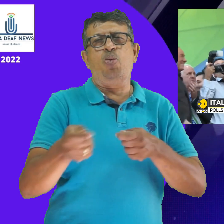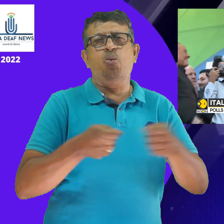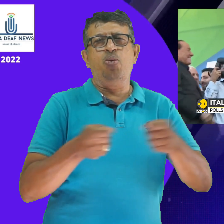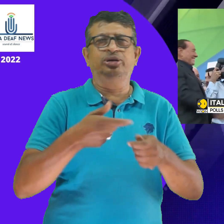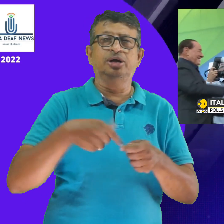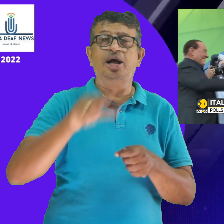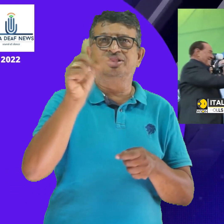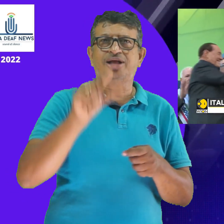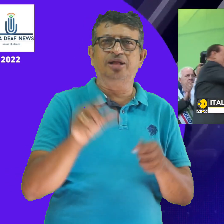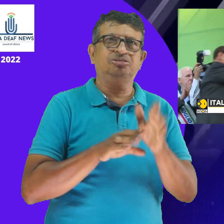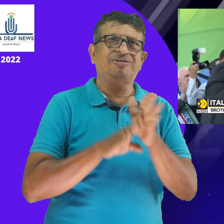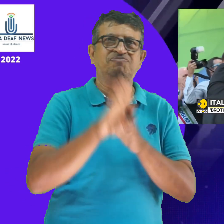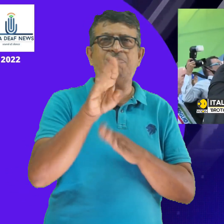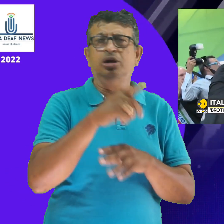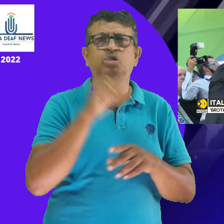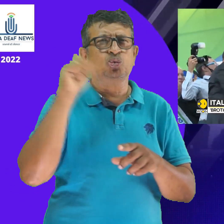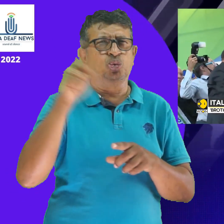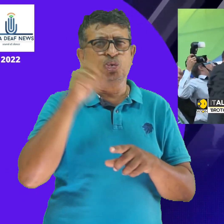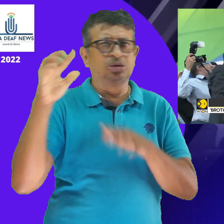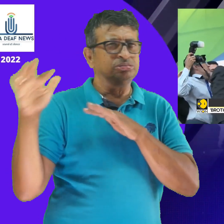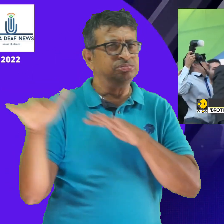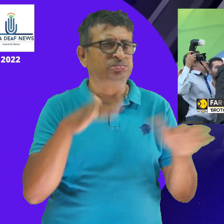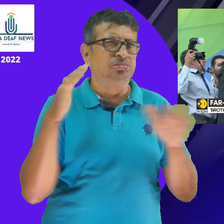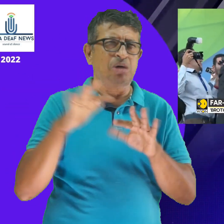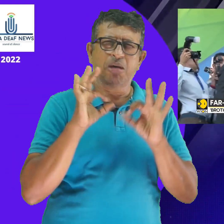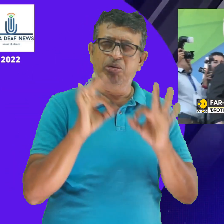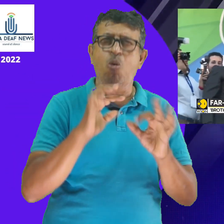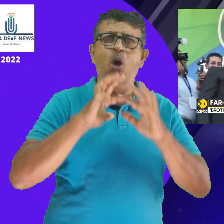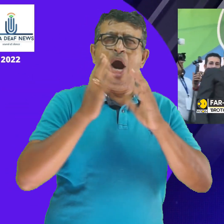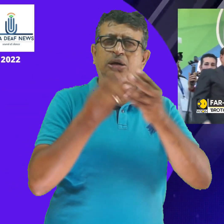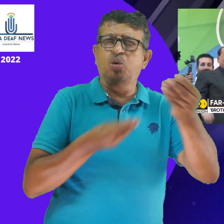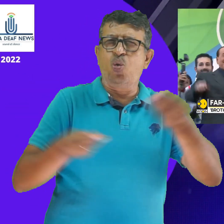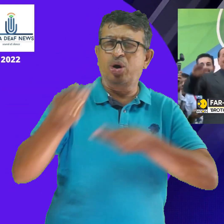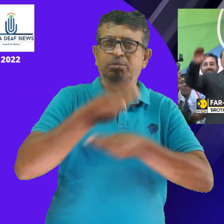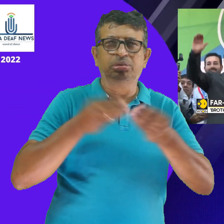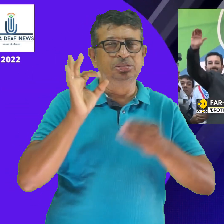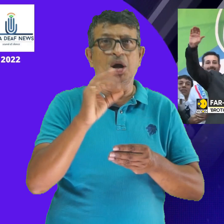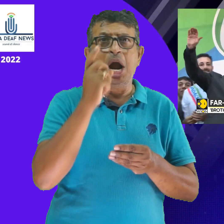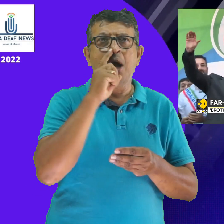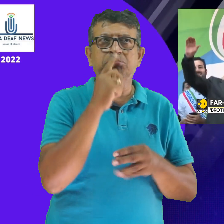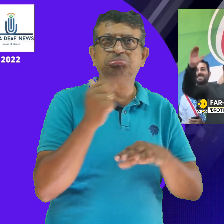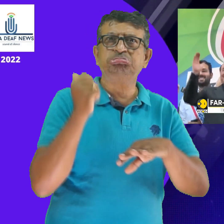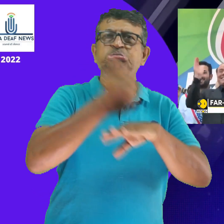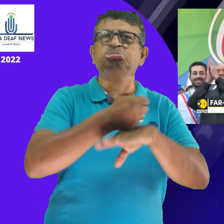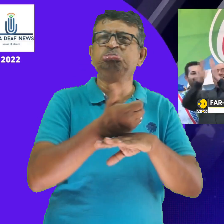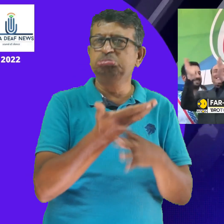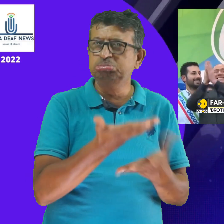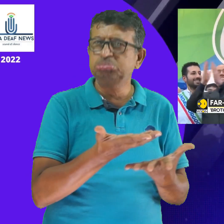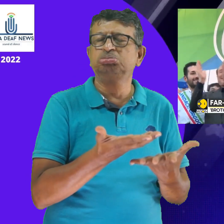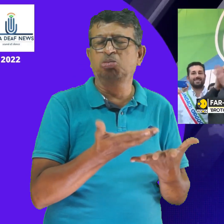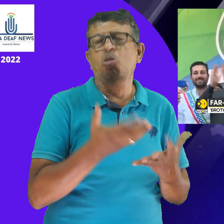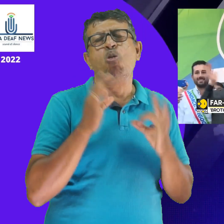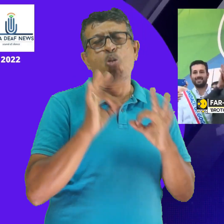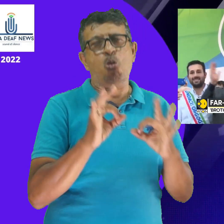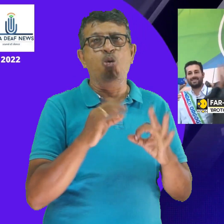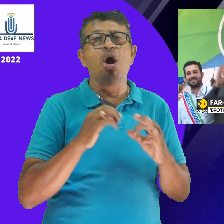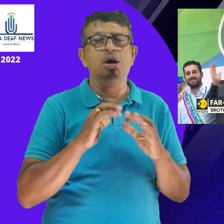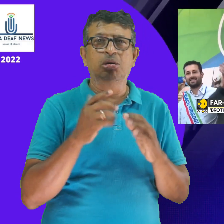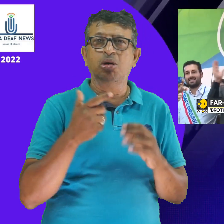of doing more to defend Italy's national interests. Now, the bloc had earlier agreed to send Italy an eye-watering 200 billion